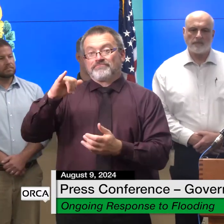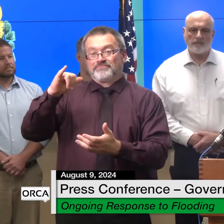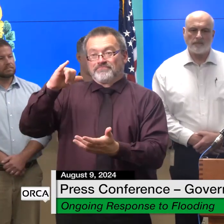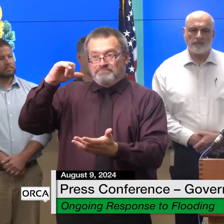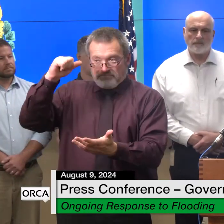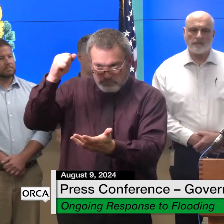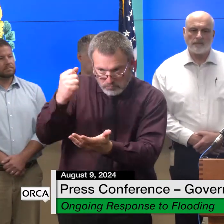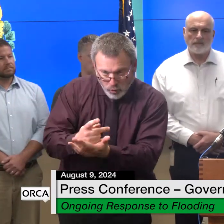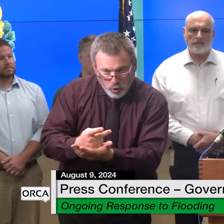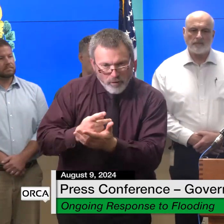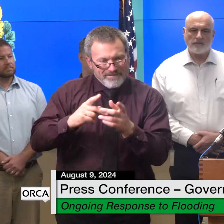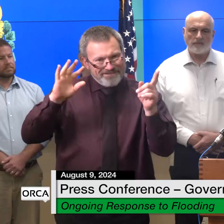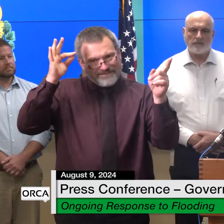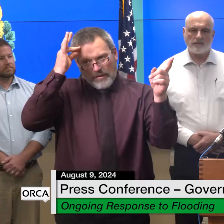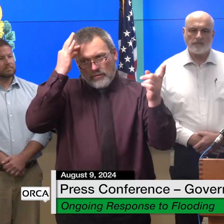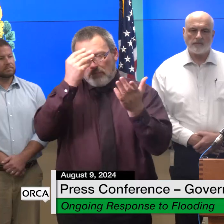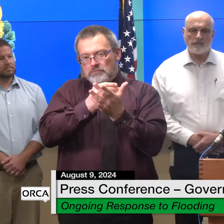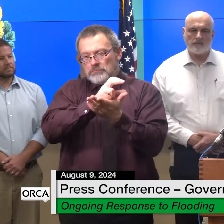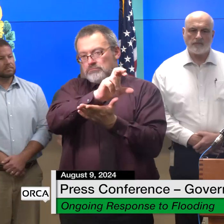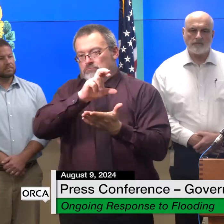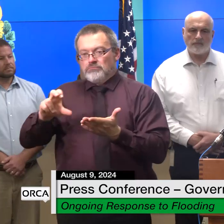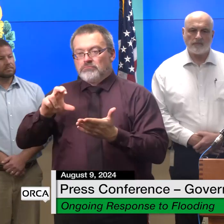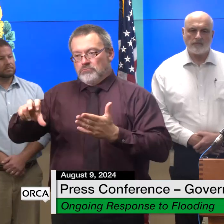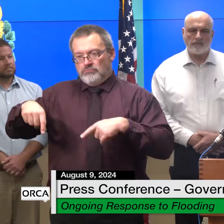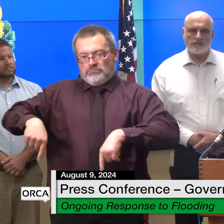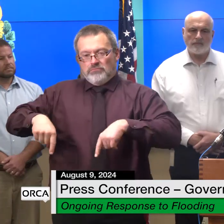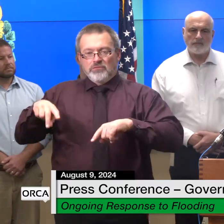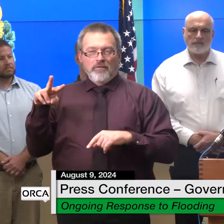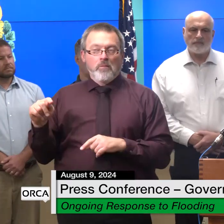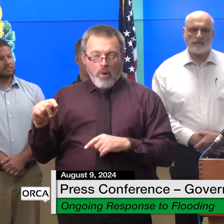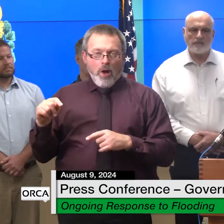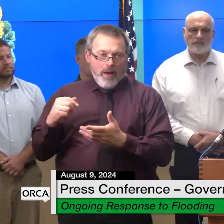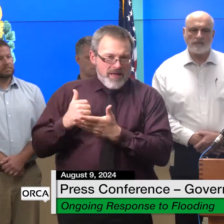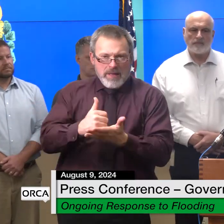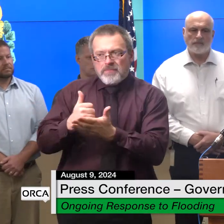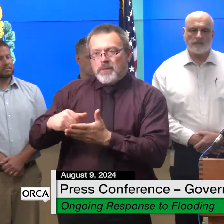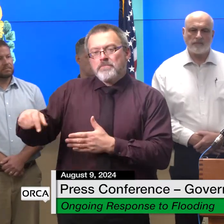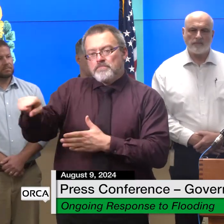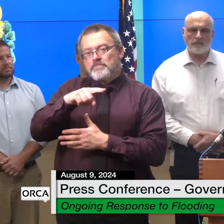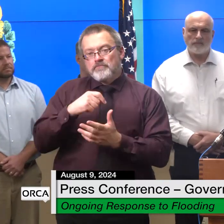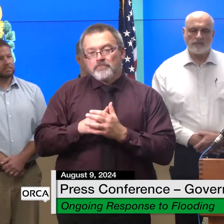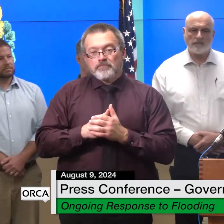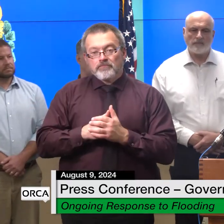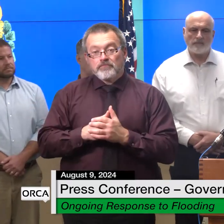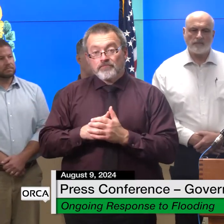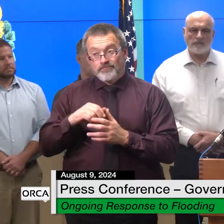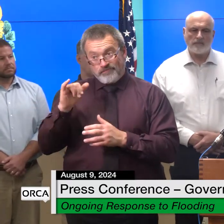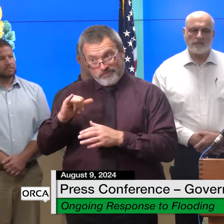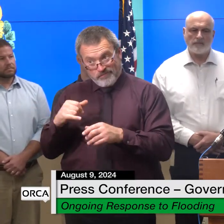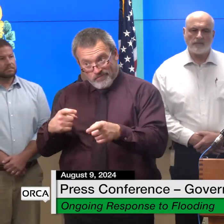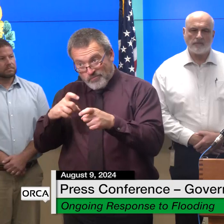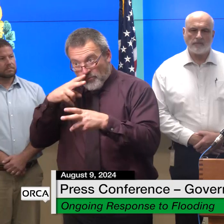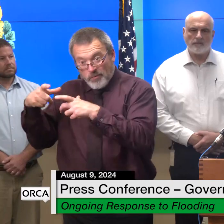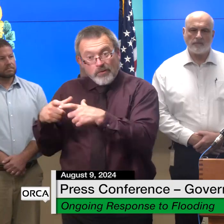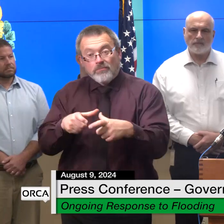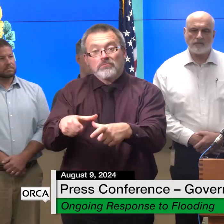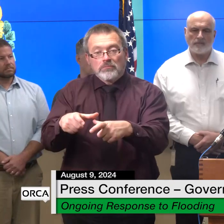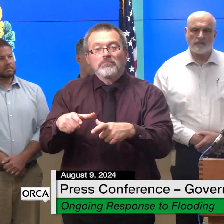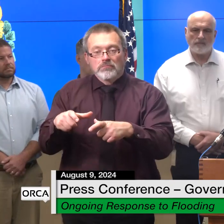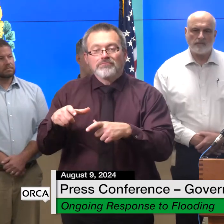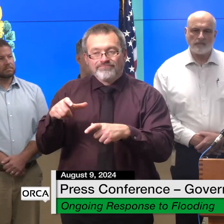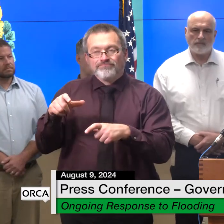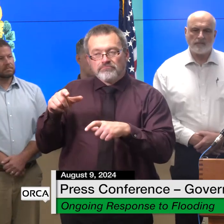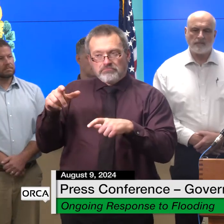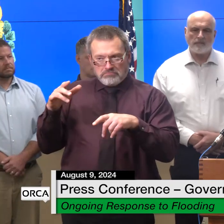teams we have staged swift water rescue teams across the state and we will monitor conditions